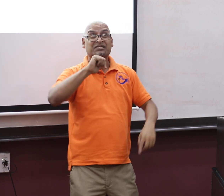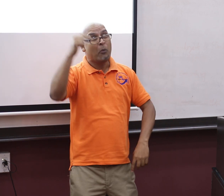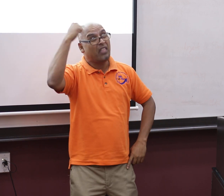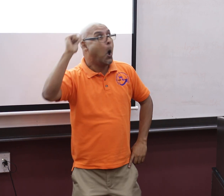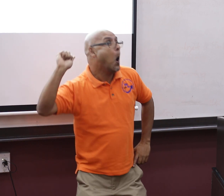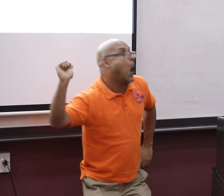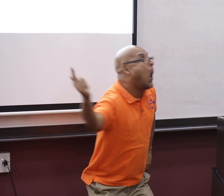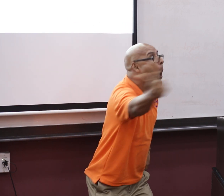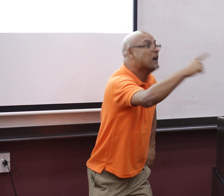don't use their speech so much.